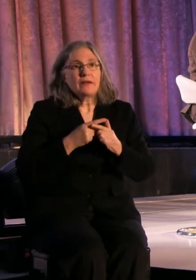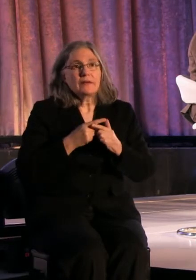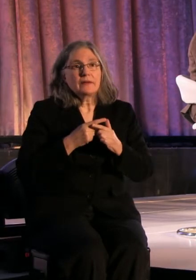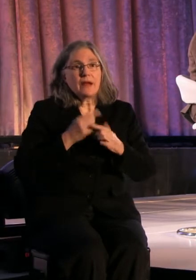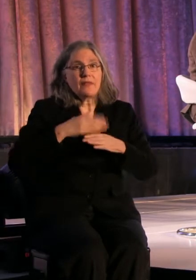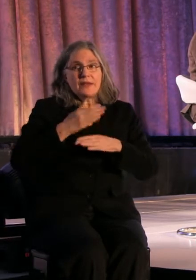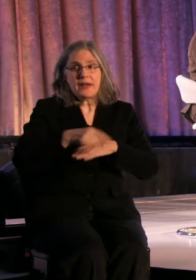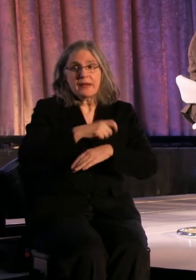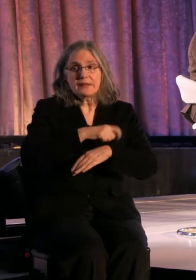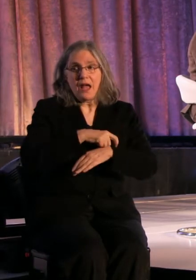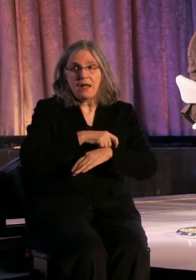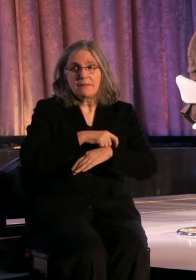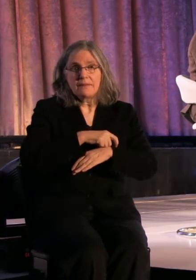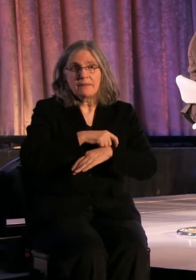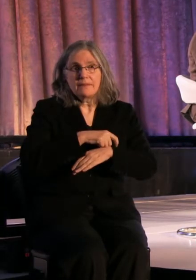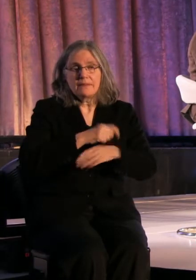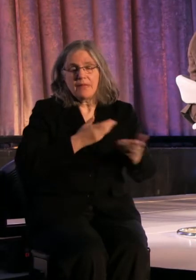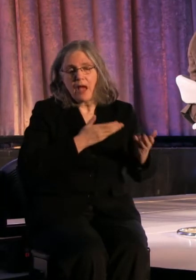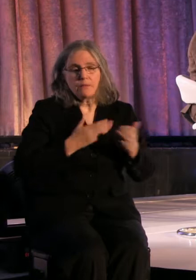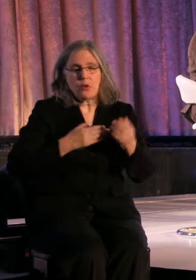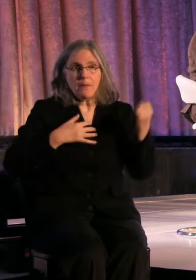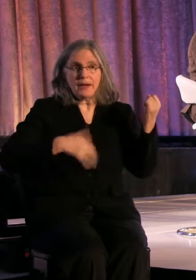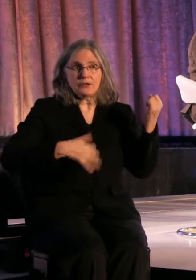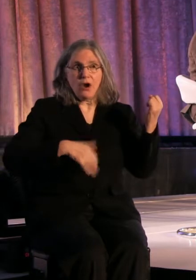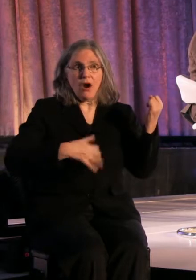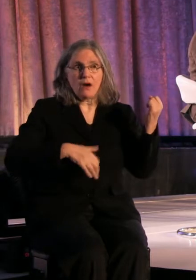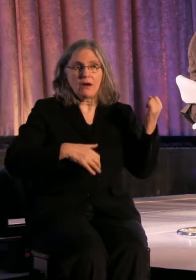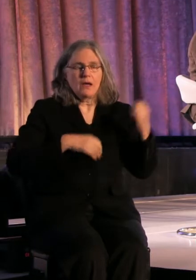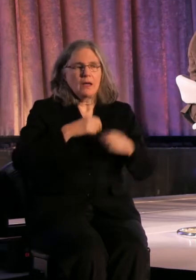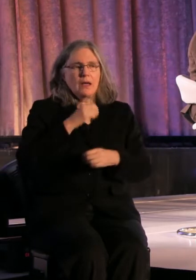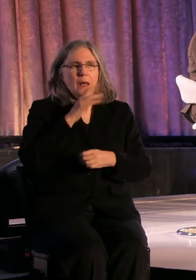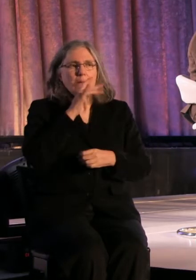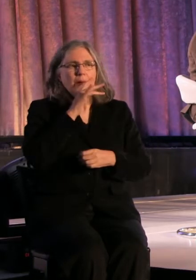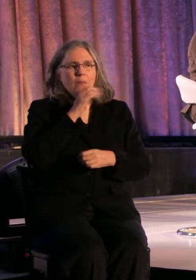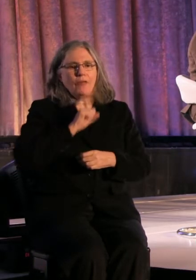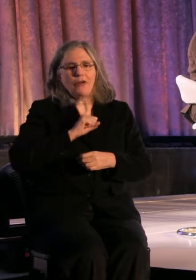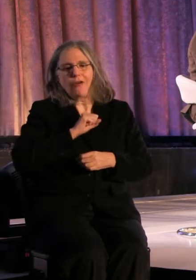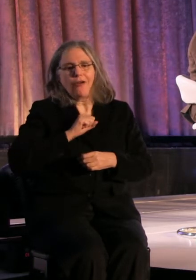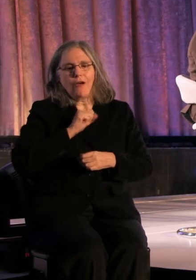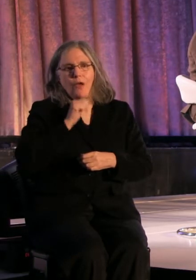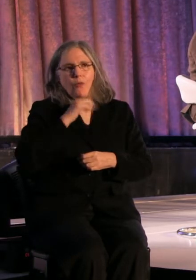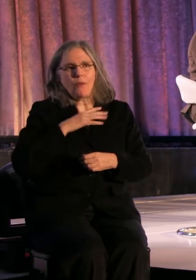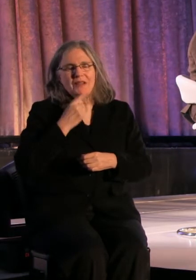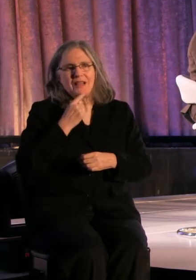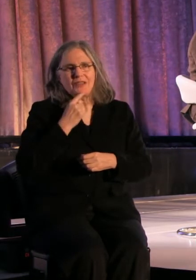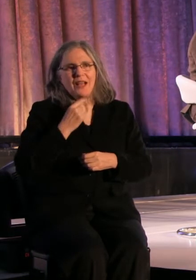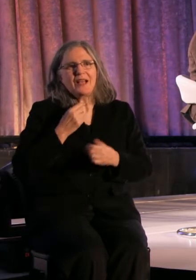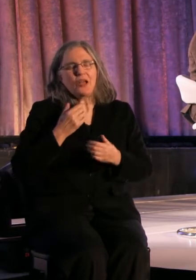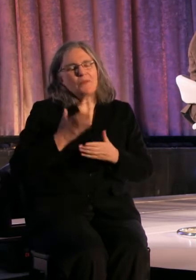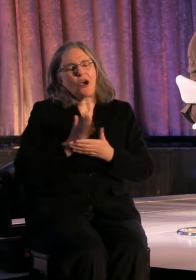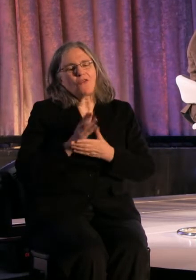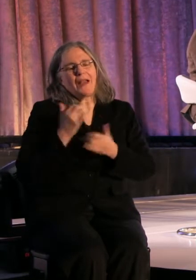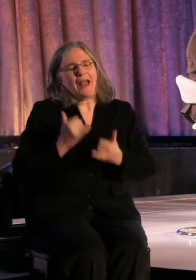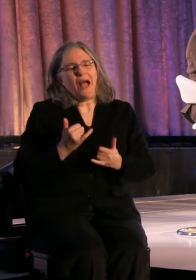I had my guitar. And my mother poked the lady next to her and said, he'll be all right now.